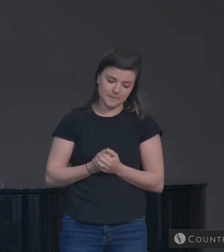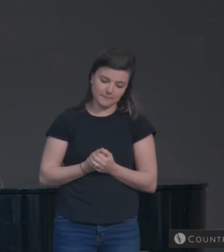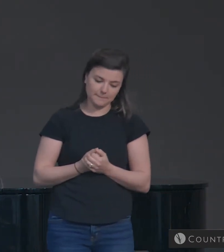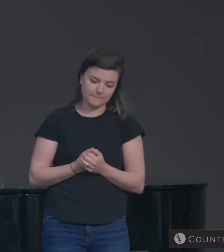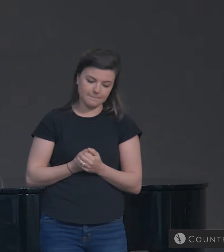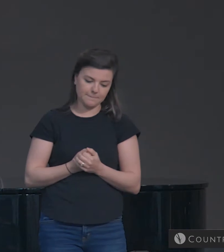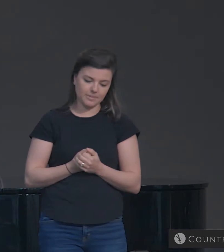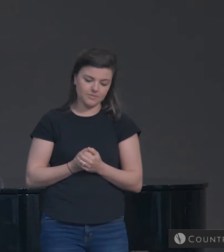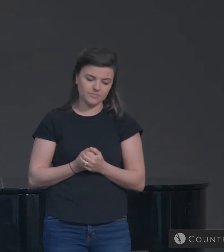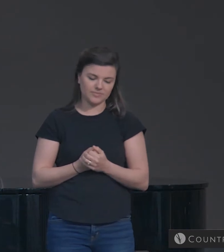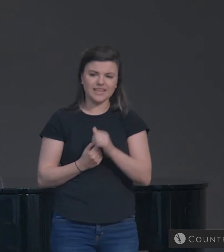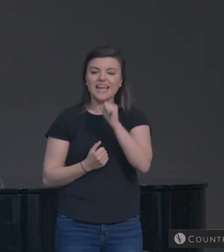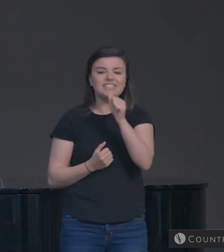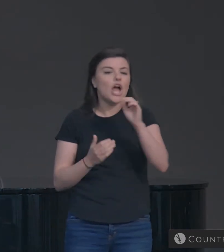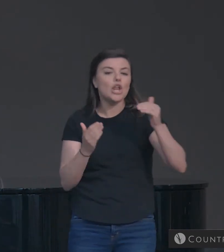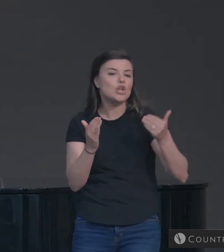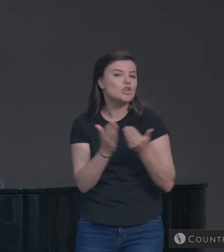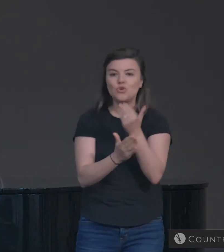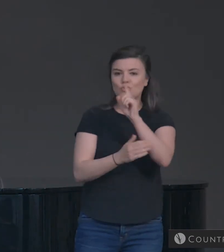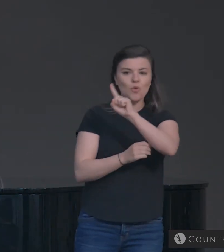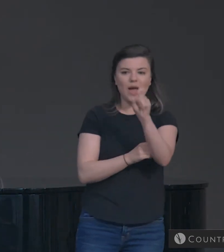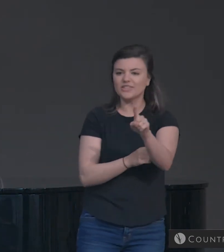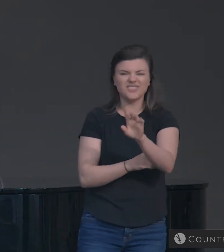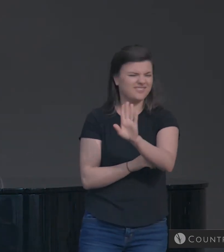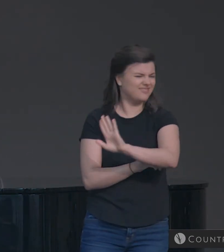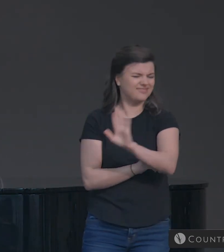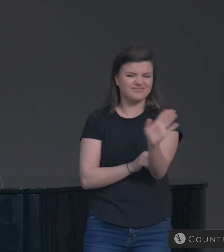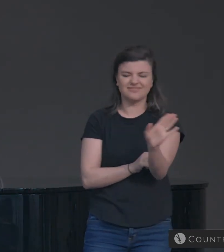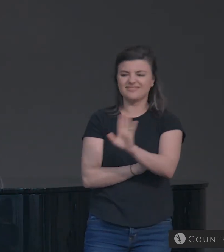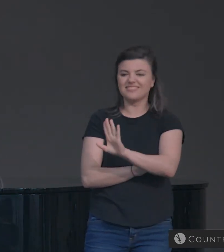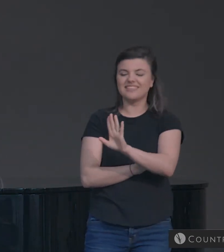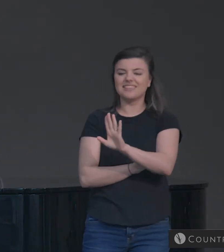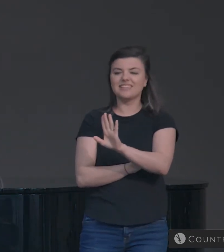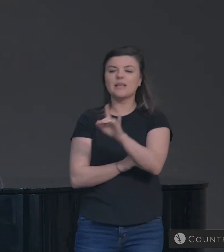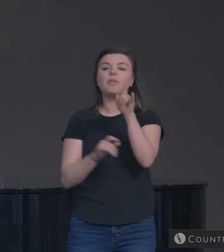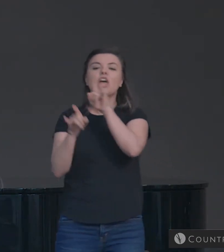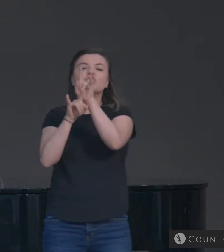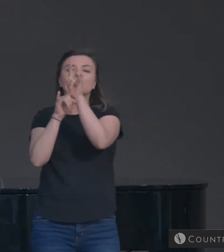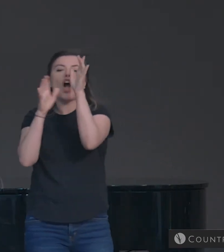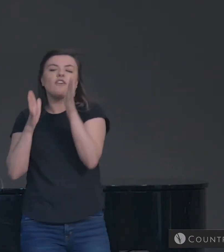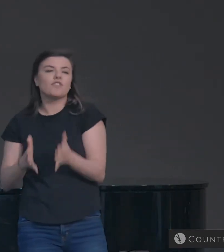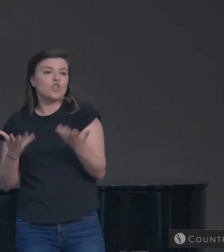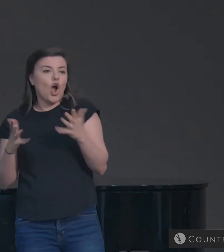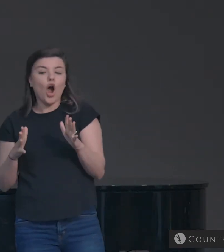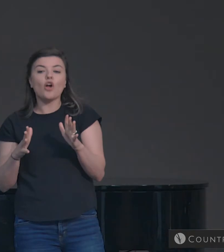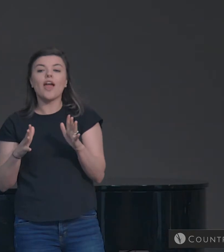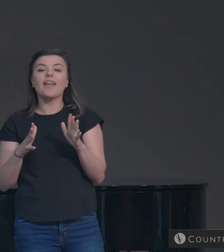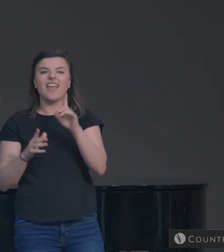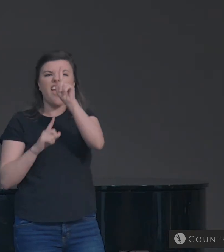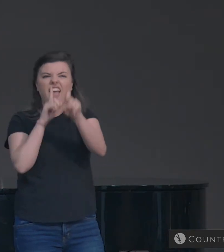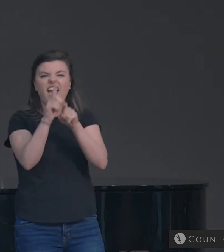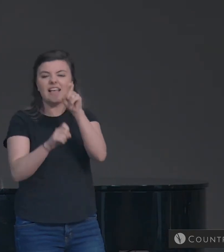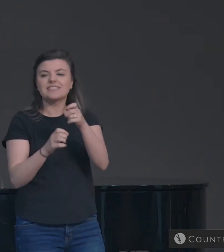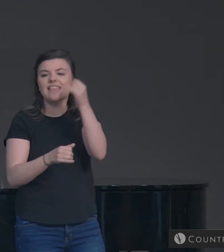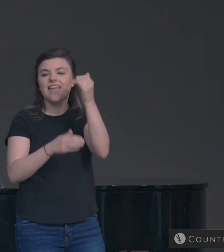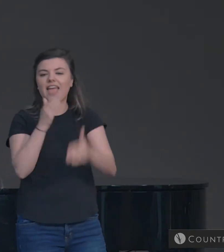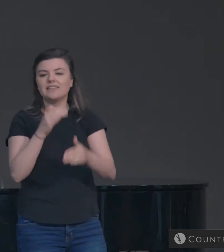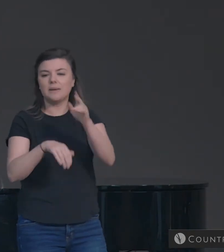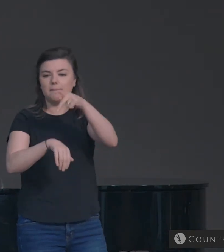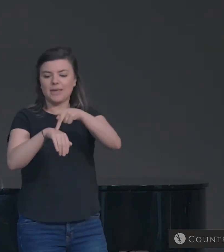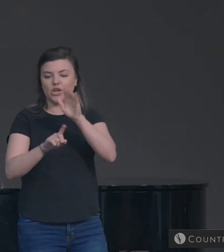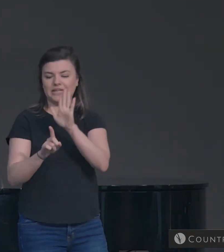Because it's not a new question. It's a question that scoffers have already raised by the end of Peter's life.